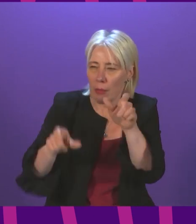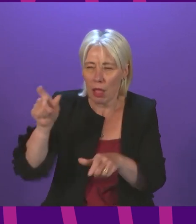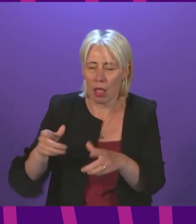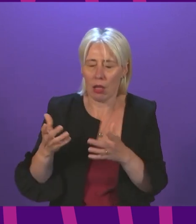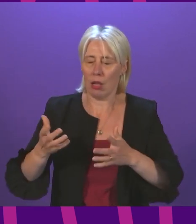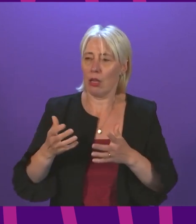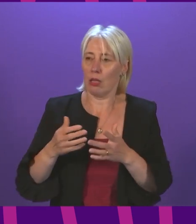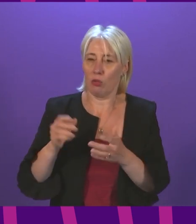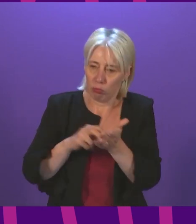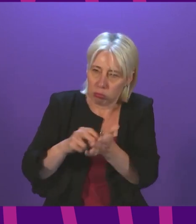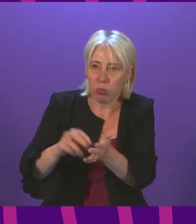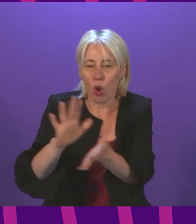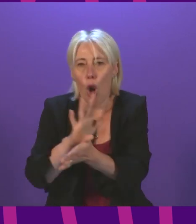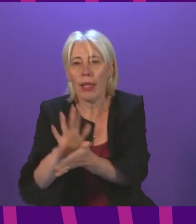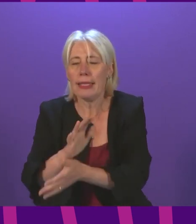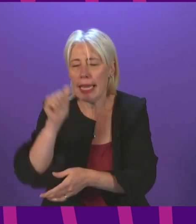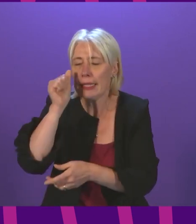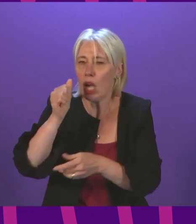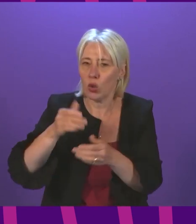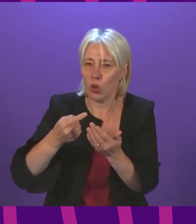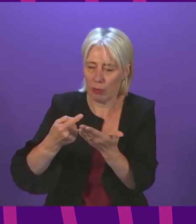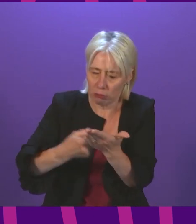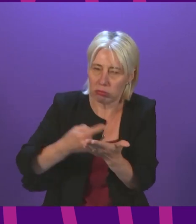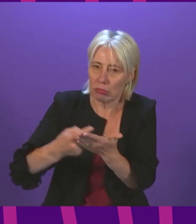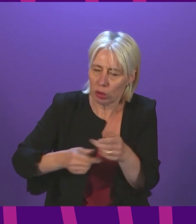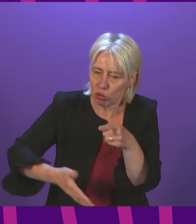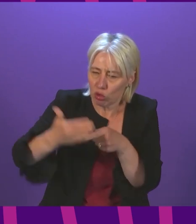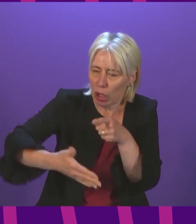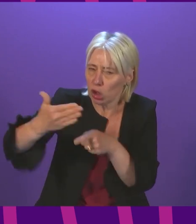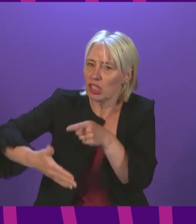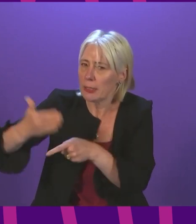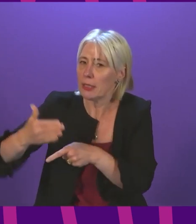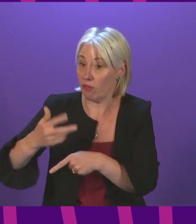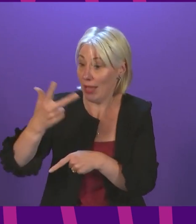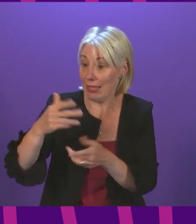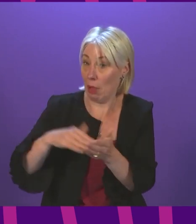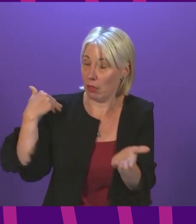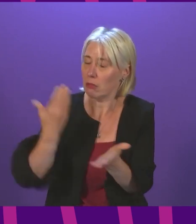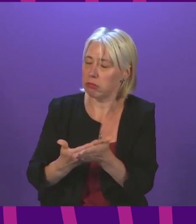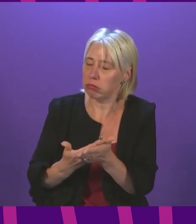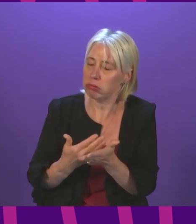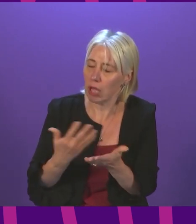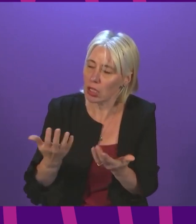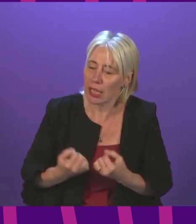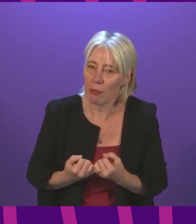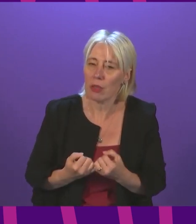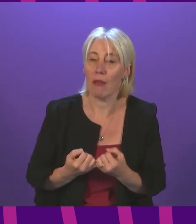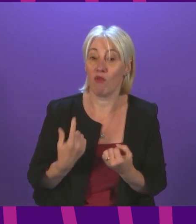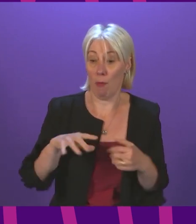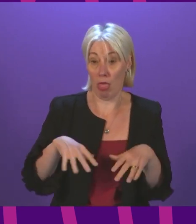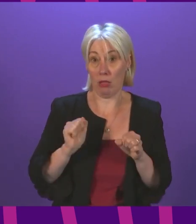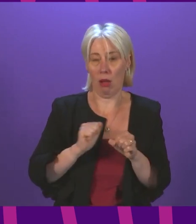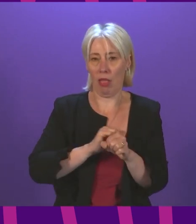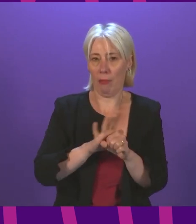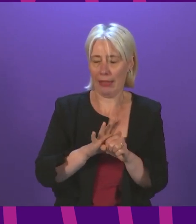of the various restrictions that have been in place over much of the past 18 months since the start of the pandemic though